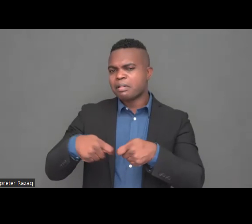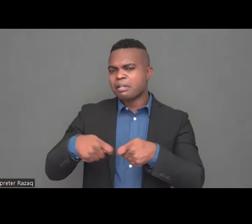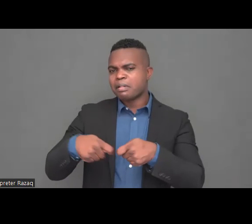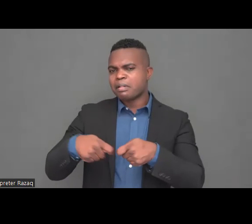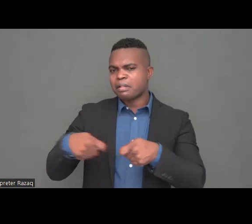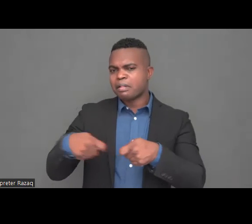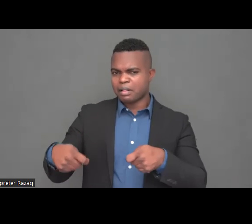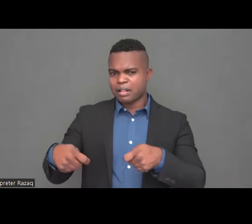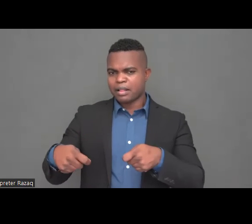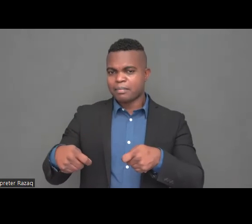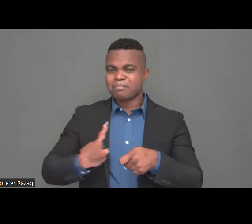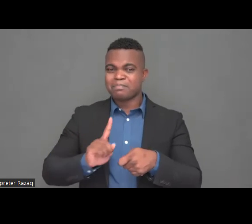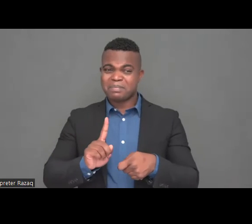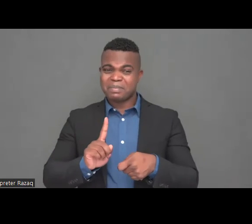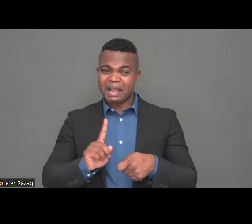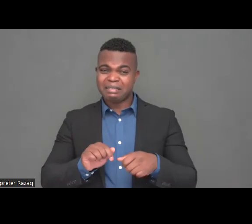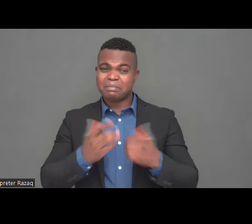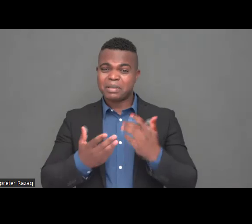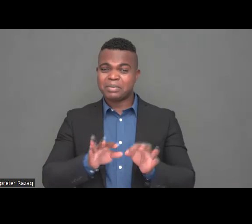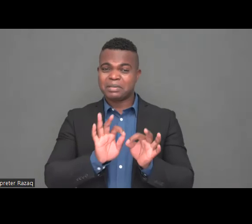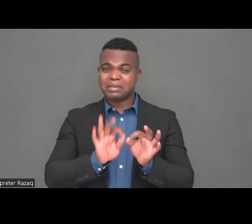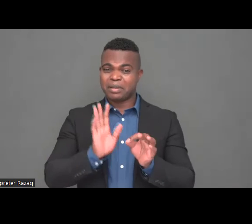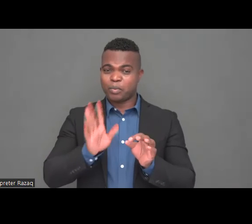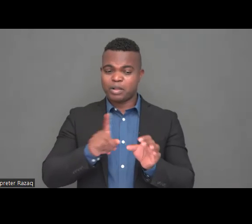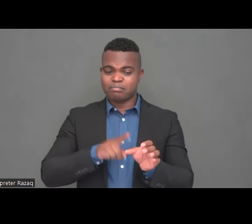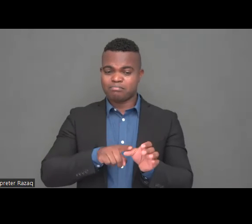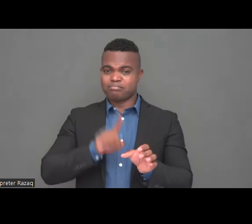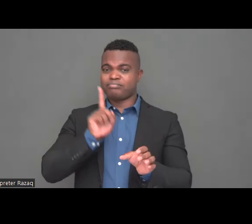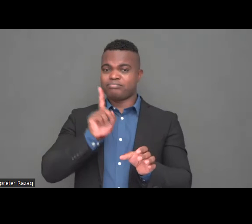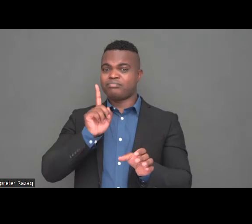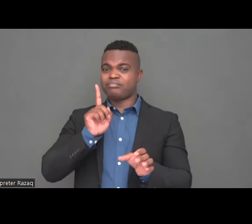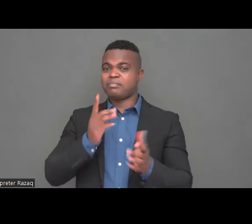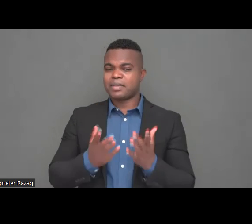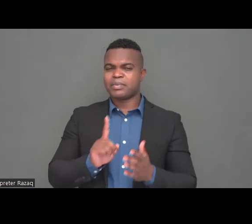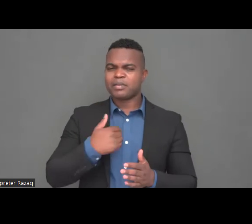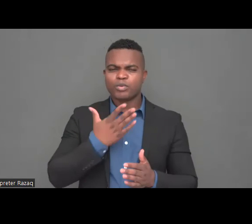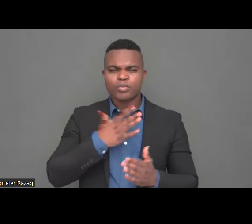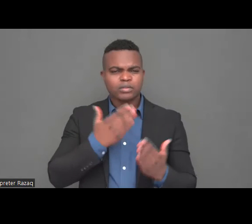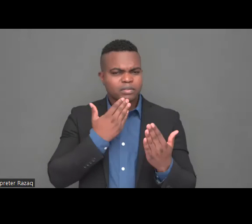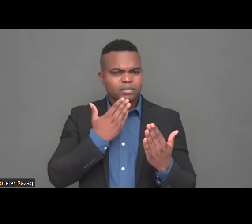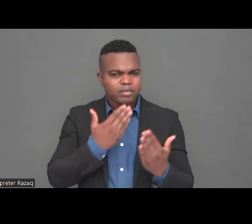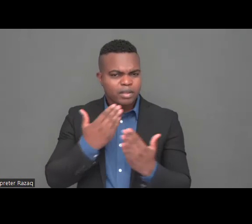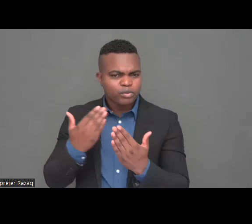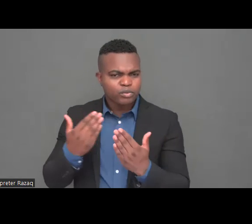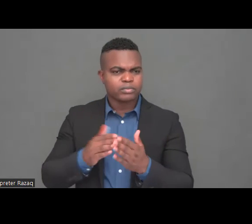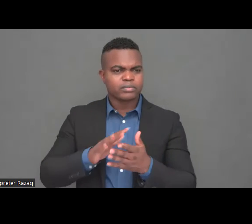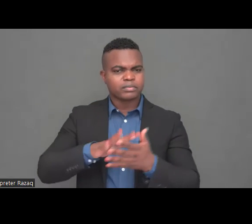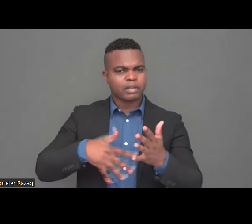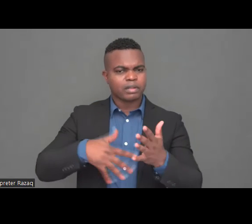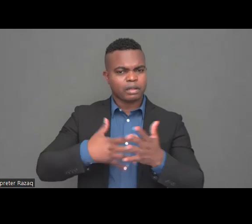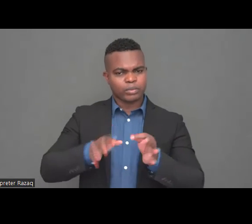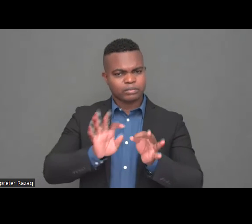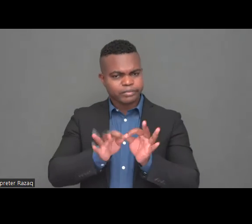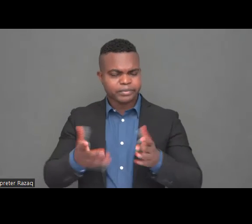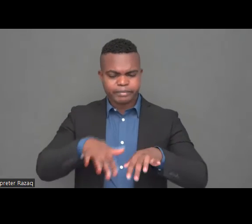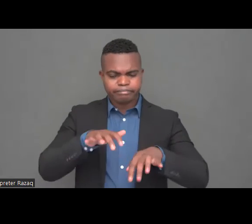language captioners and doing the Ukrainian to English thank you very much for being here and doing this but I'd like now to spend the last few